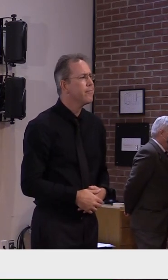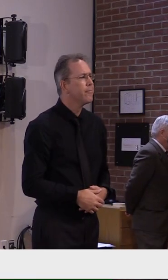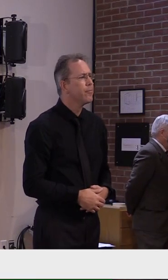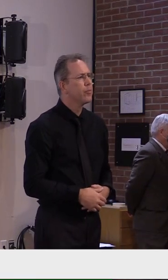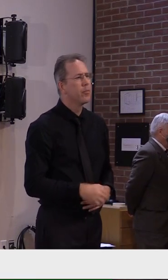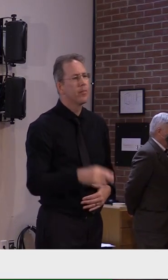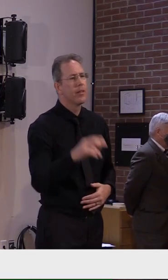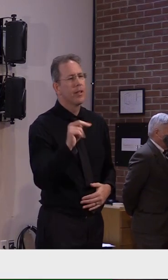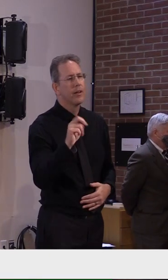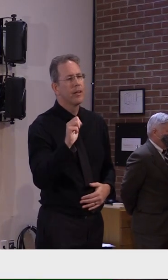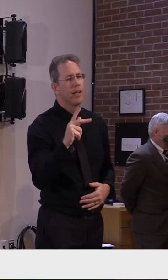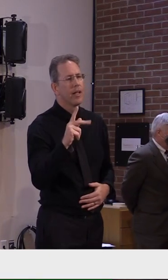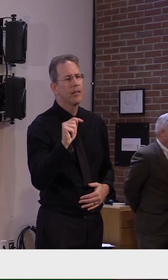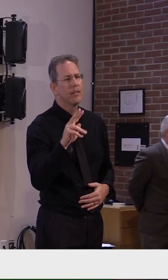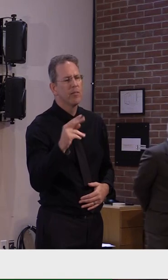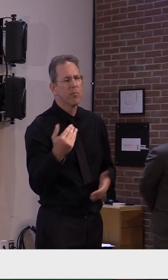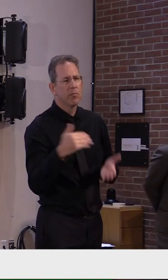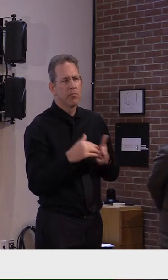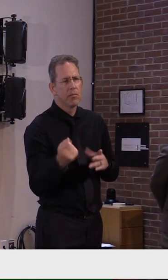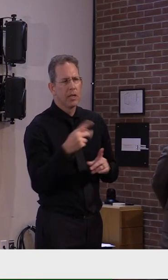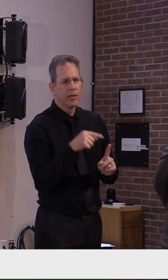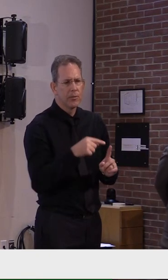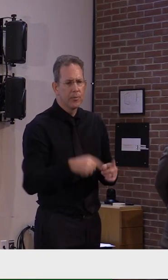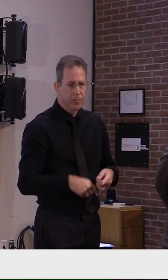uh can you hear me we can thank you steve